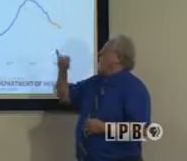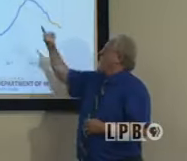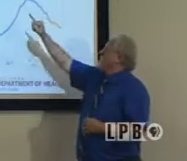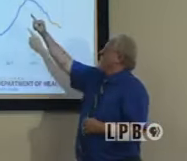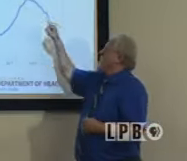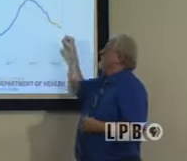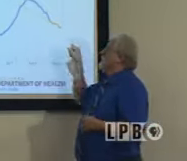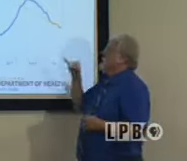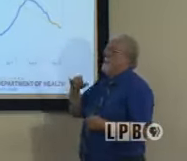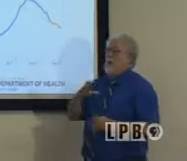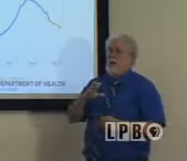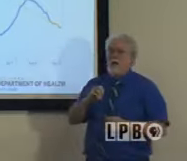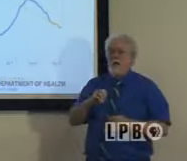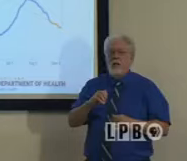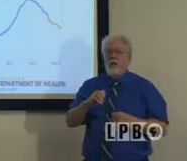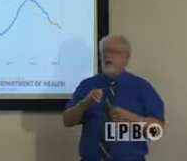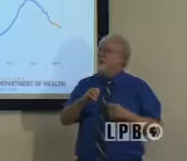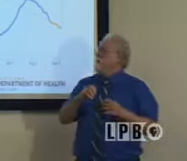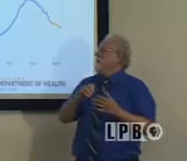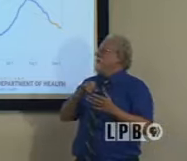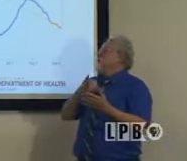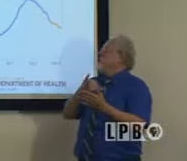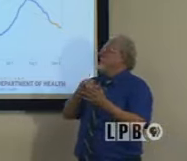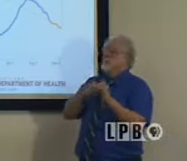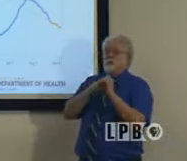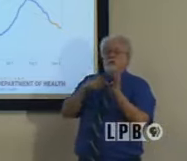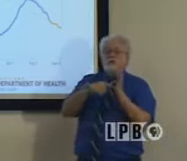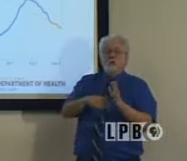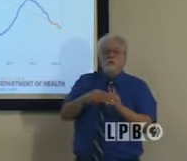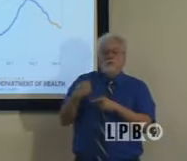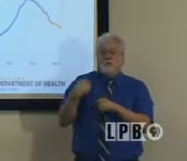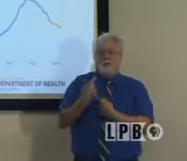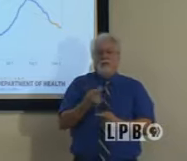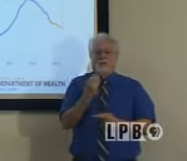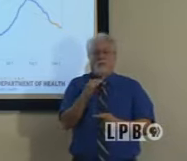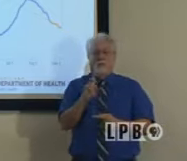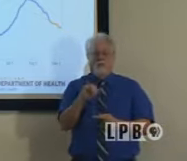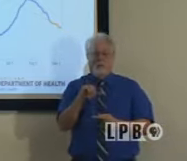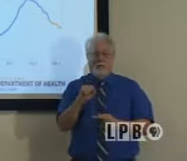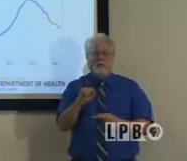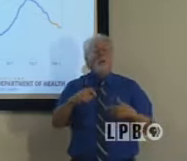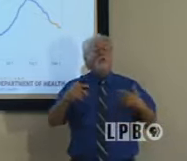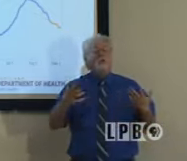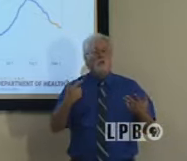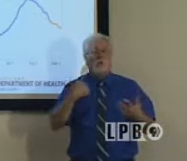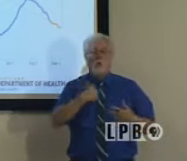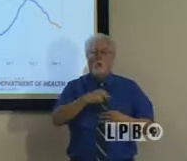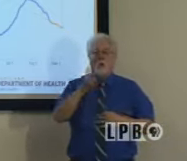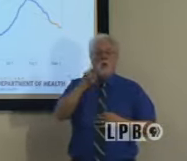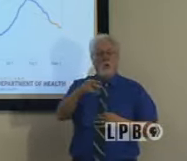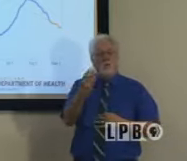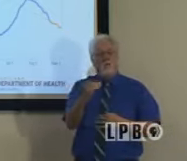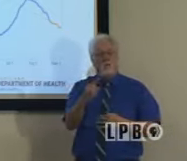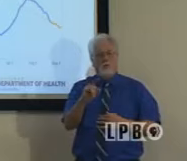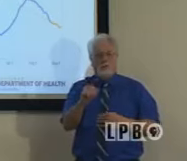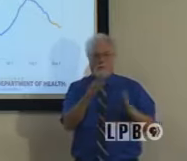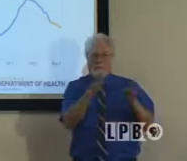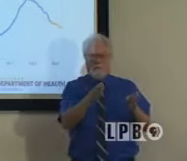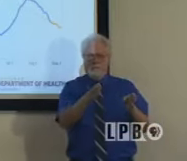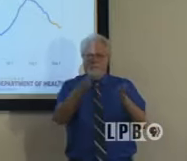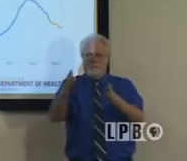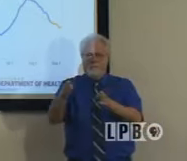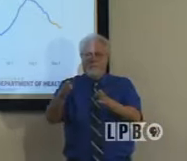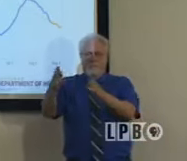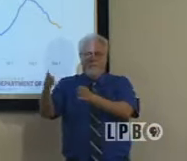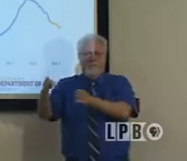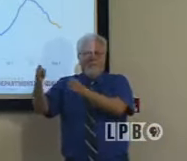and the slope line that follows it showing you the last 14 days. So we always look at a 14-day period. That's what we've been doing since